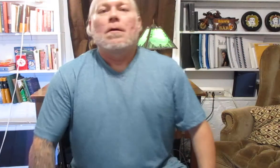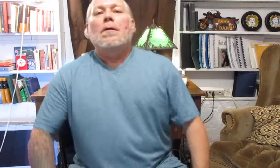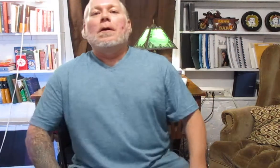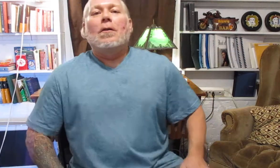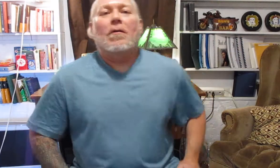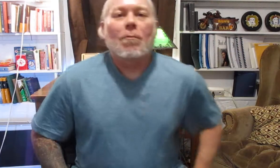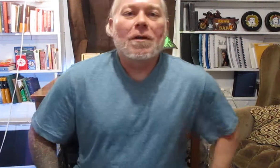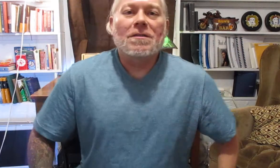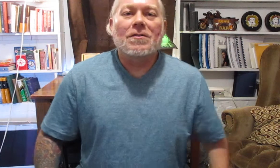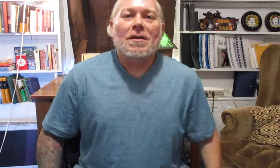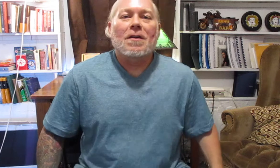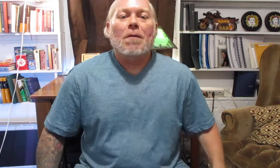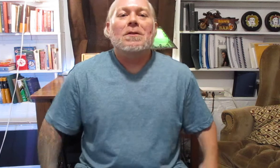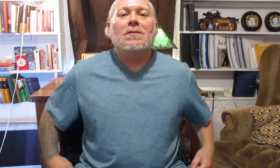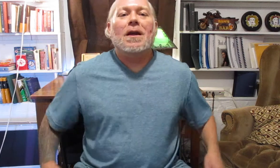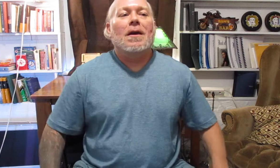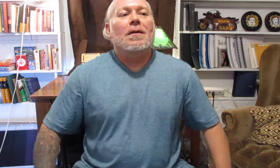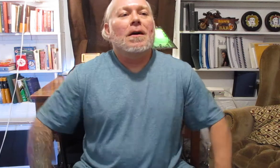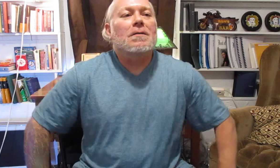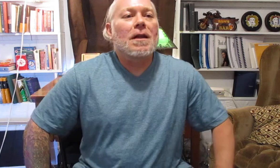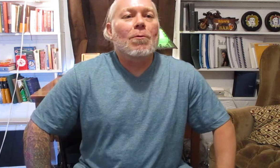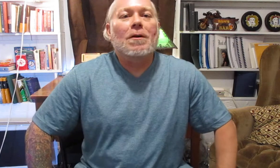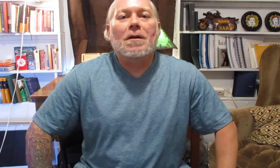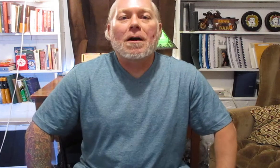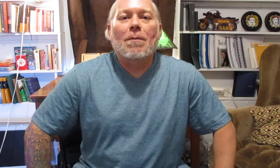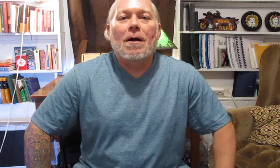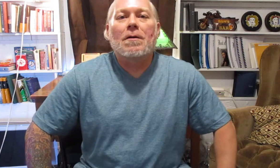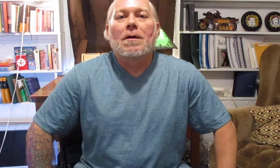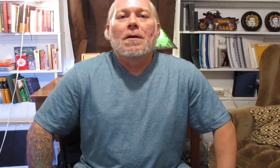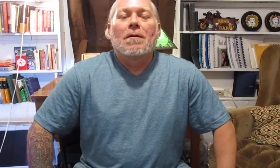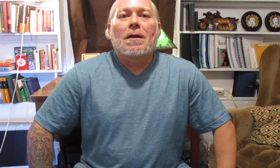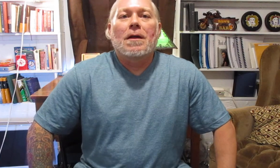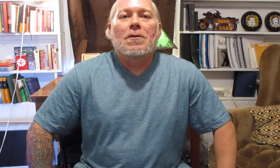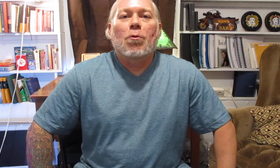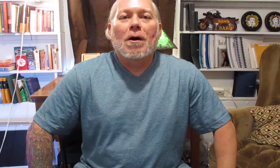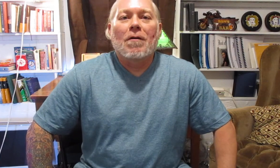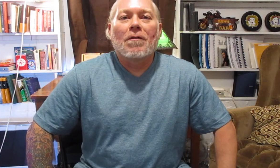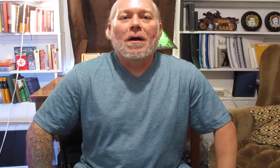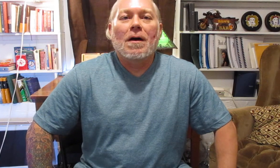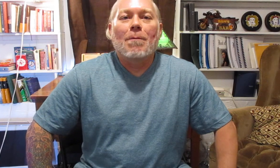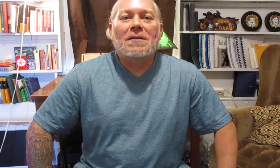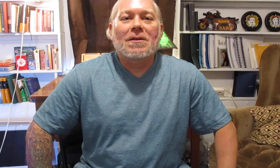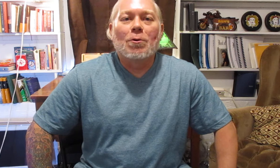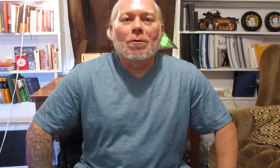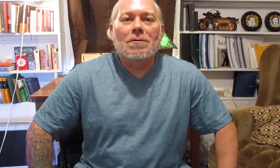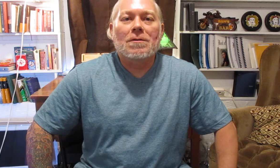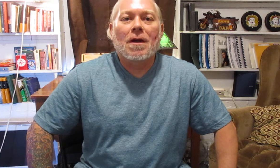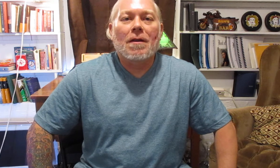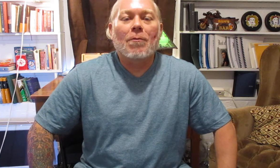hello everyone this is Shen Thomas and today we're going to talk about the 12 basic tools that we